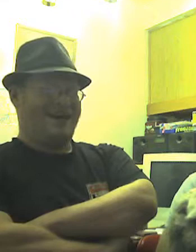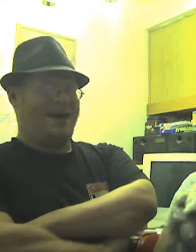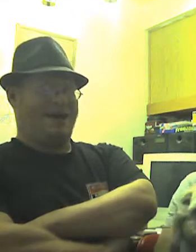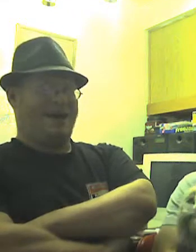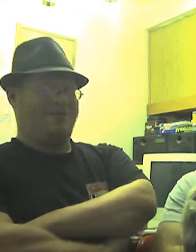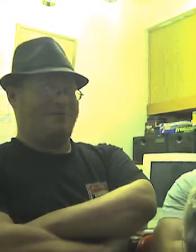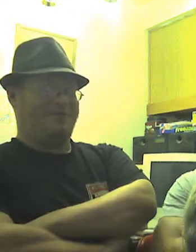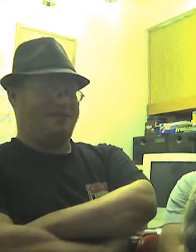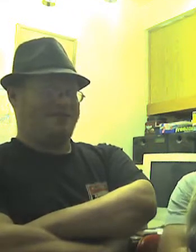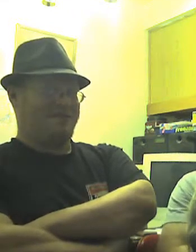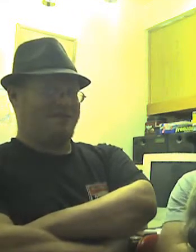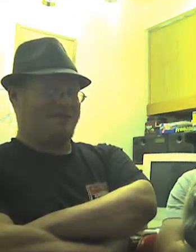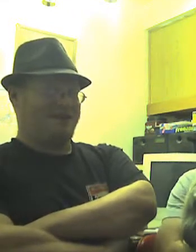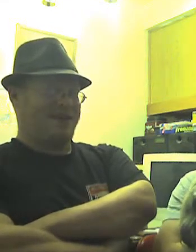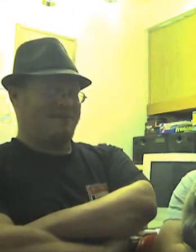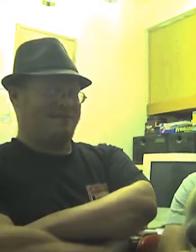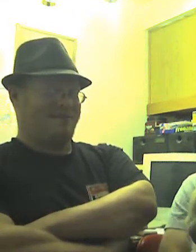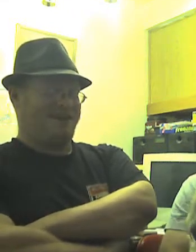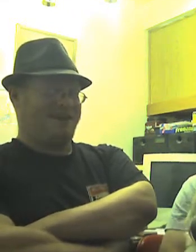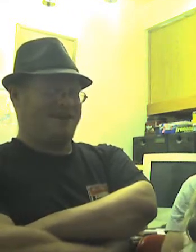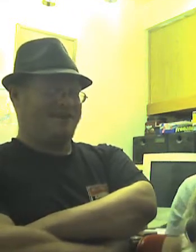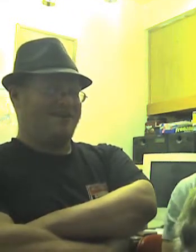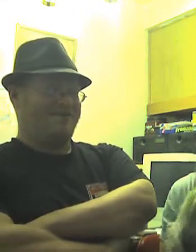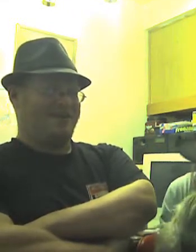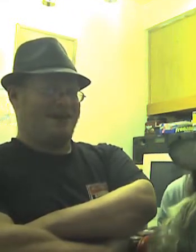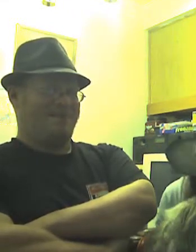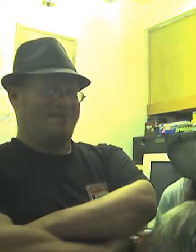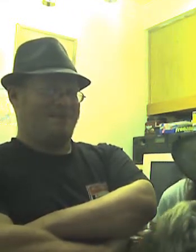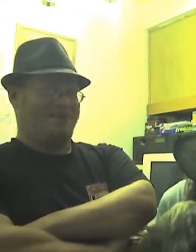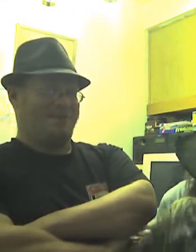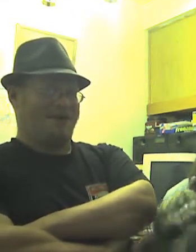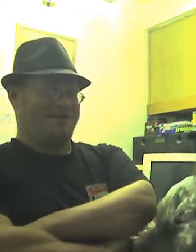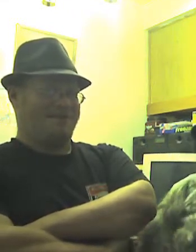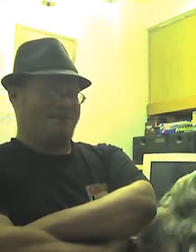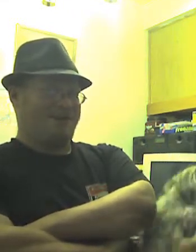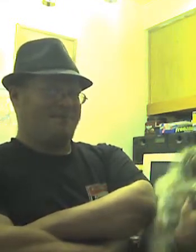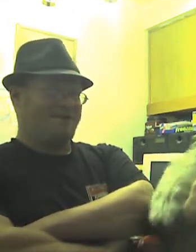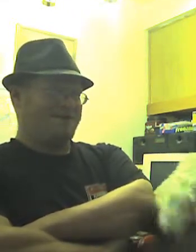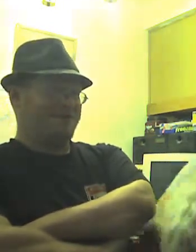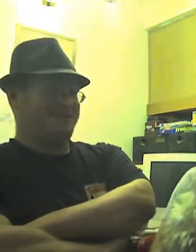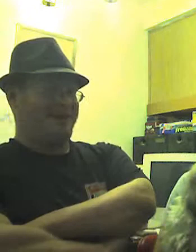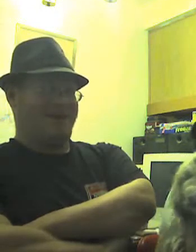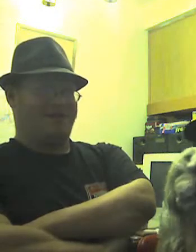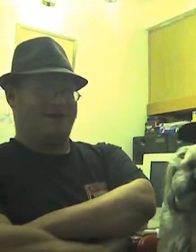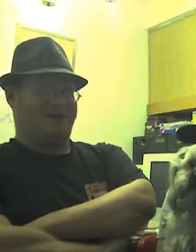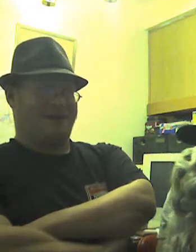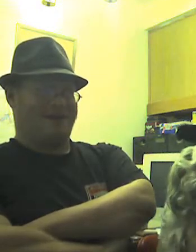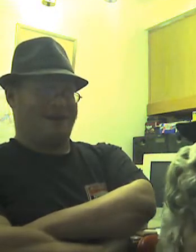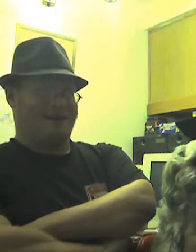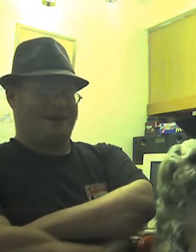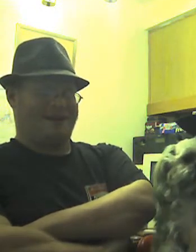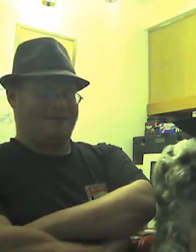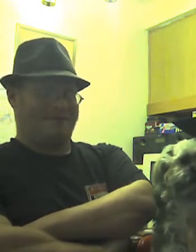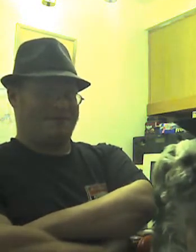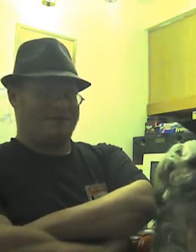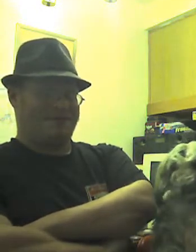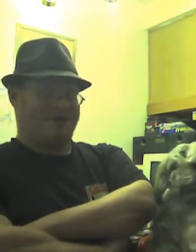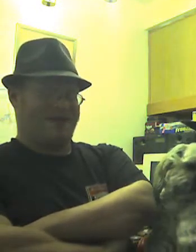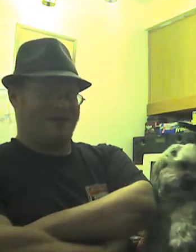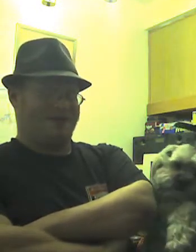I was seriously hoping that one was fake, but I wouldn't put it past him to name it. after all, I kind of came up with a joke after